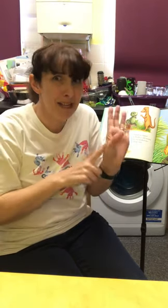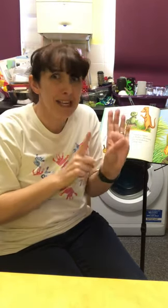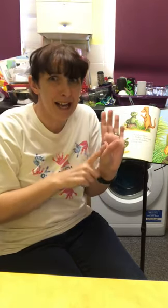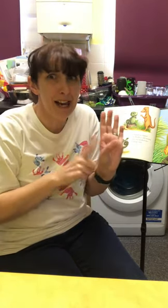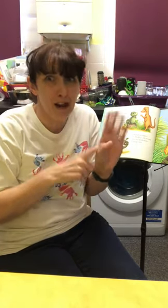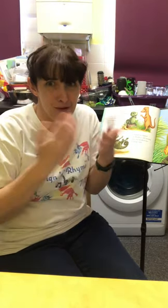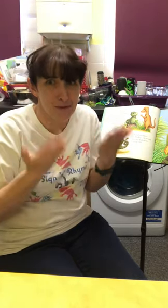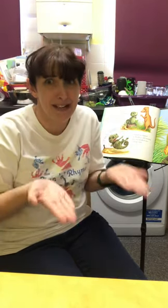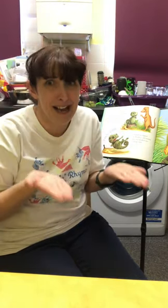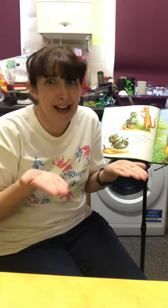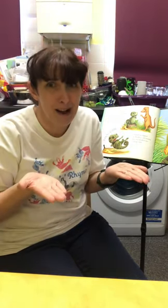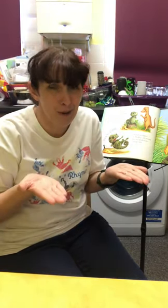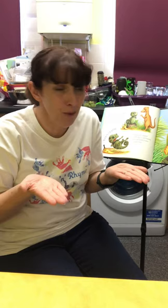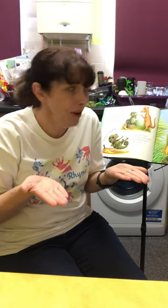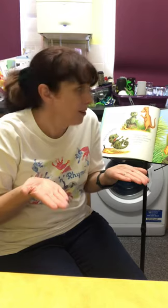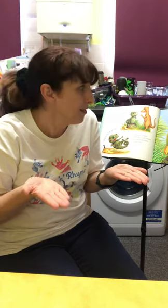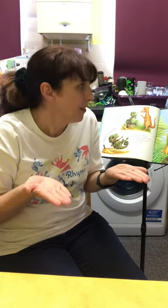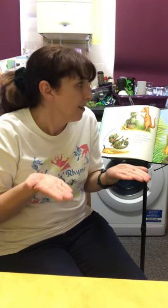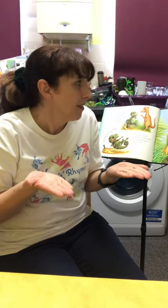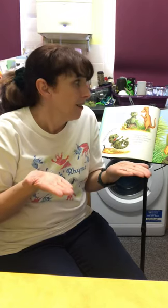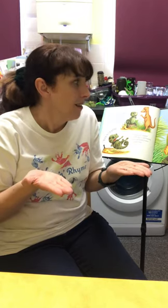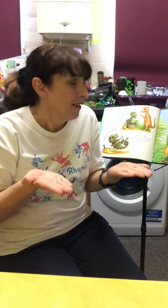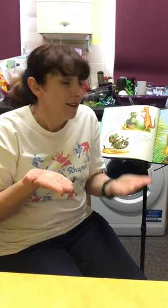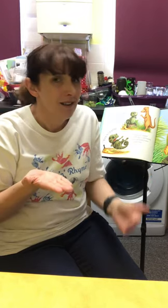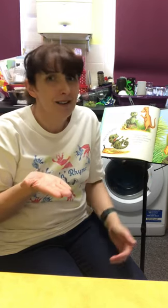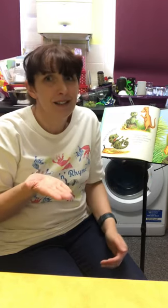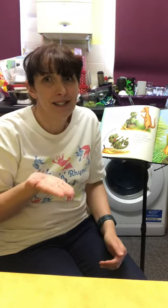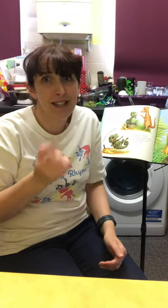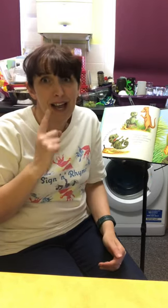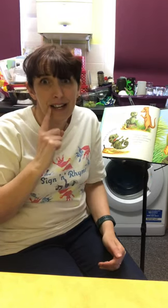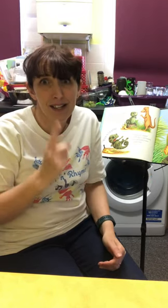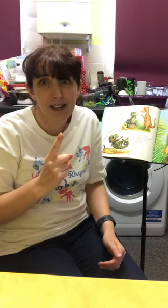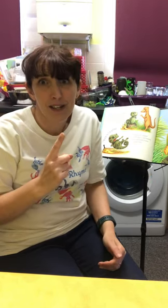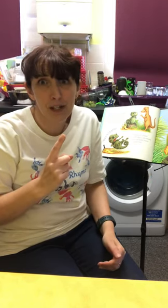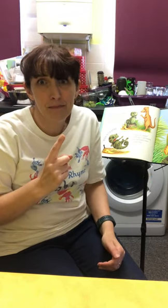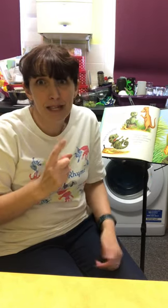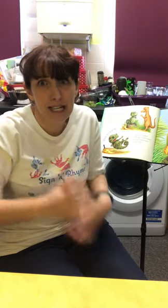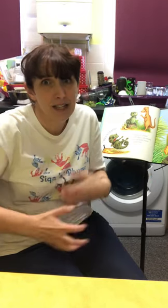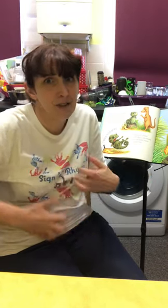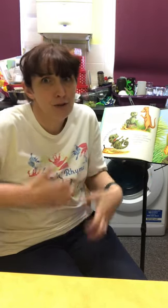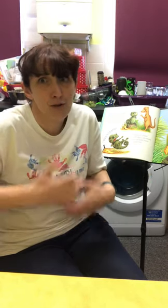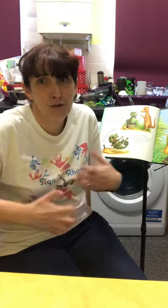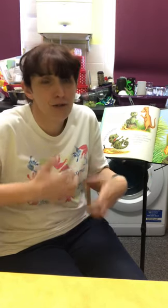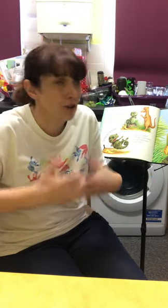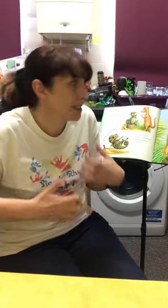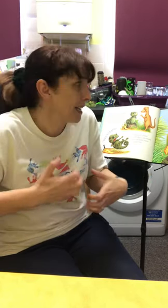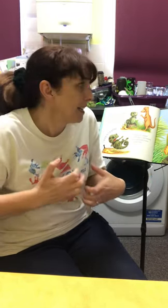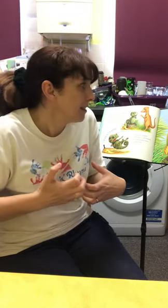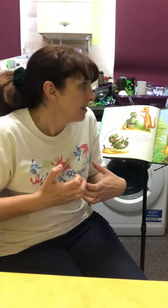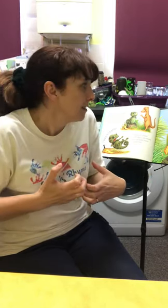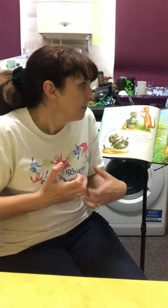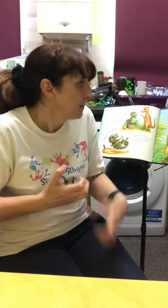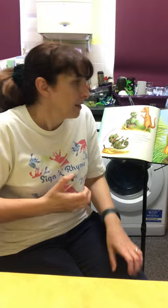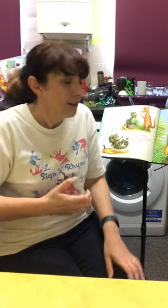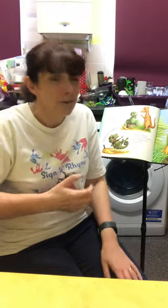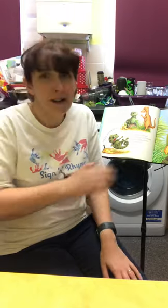yellow now, said Chameleon crossly. Well,